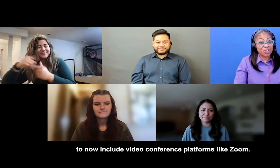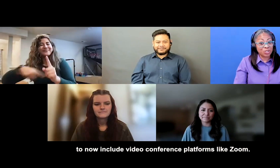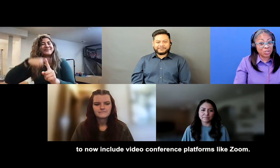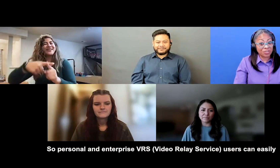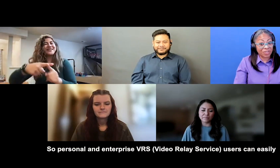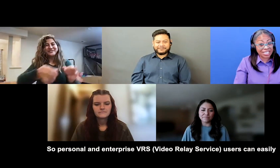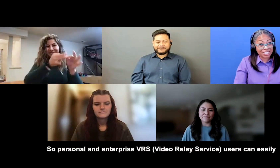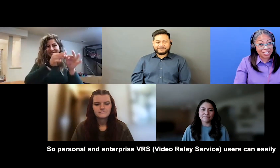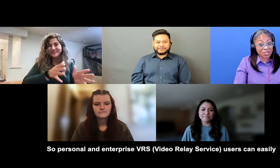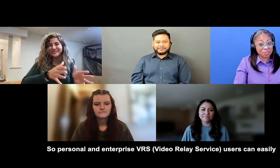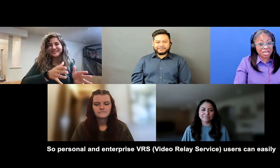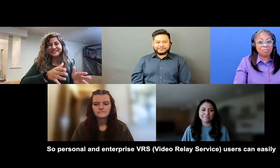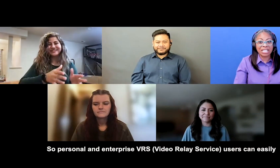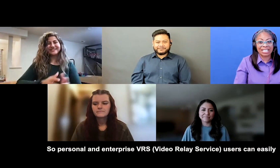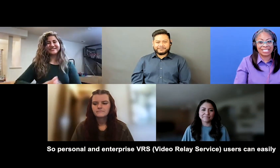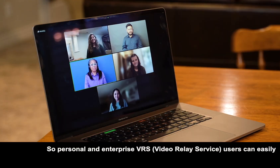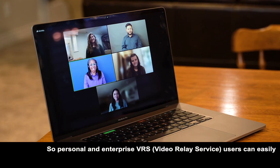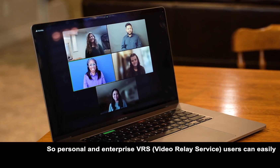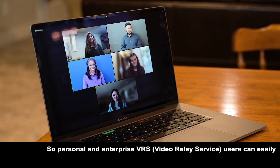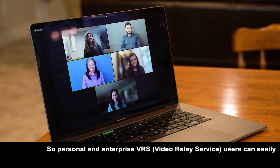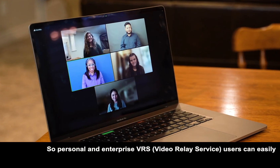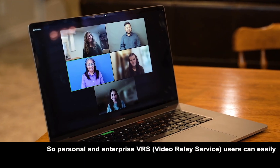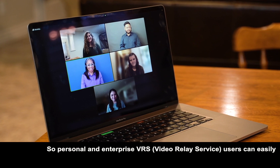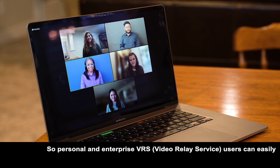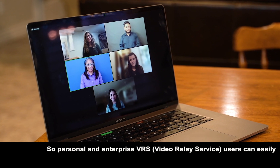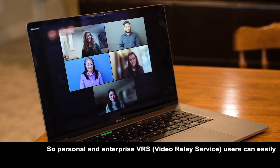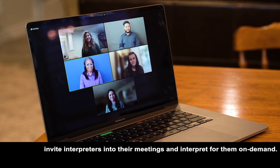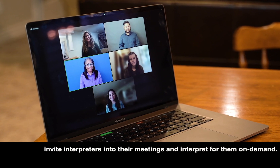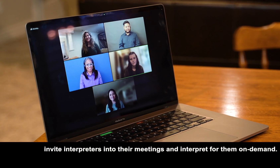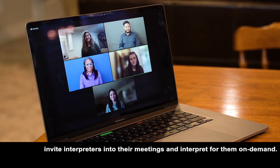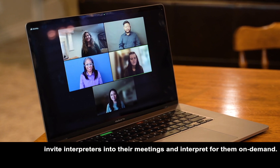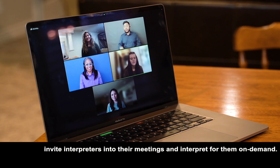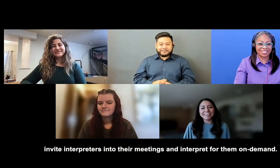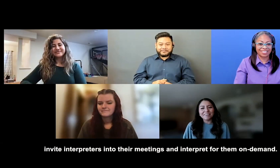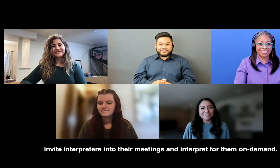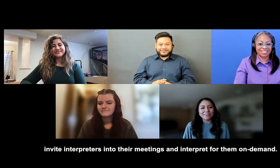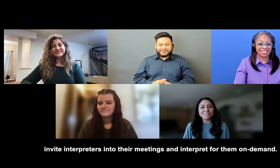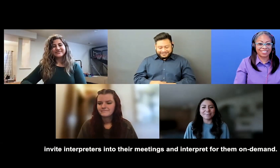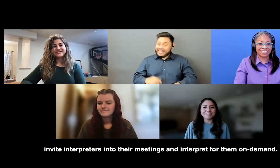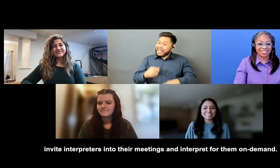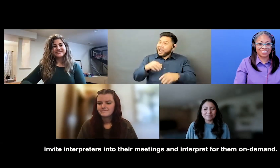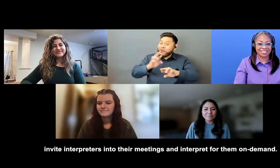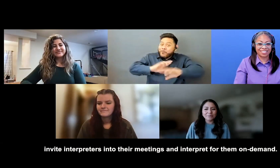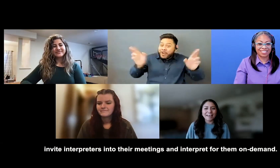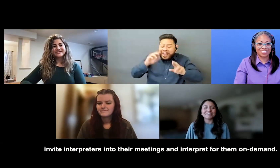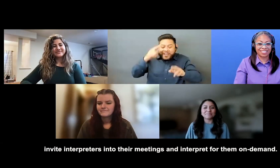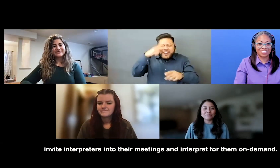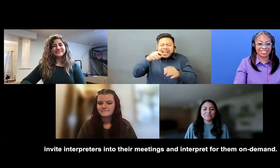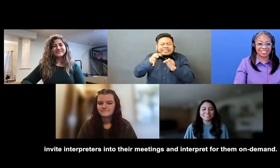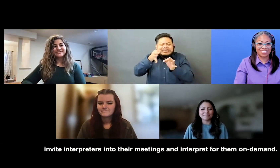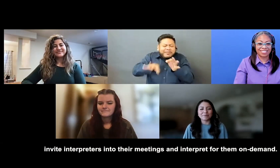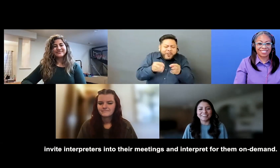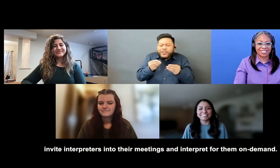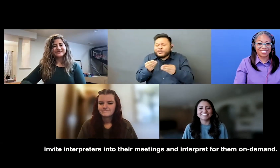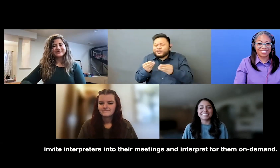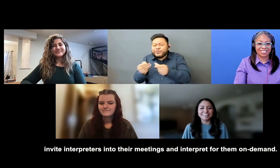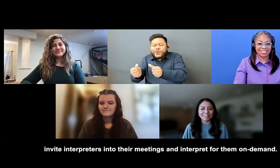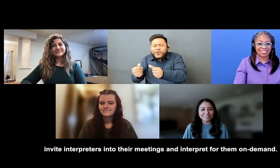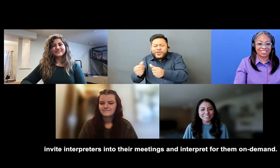So personal and enterprise VRS users can easily invite interpreters into their meetings and interpret for them on demand.